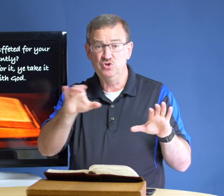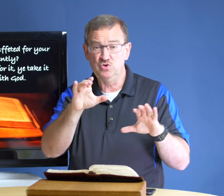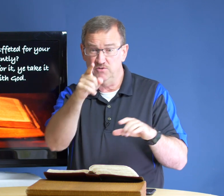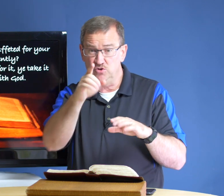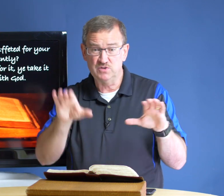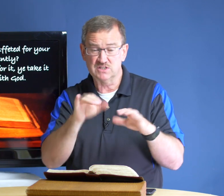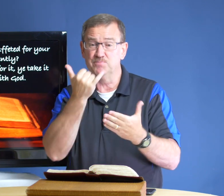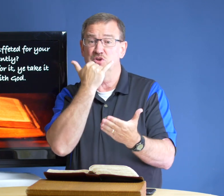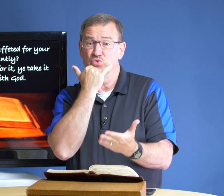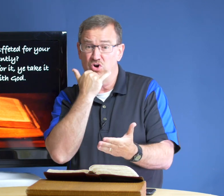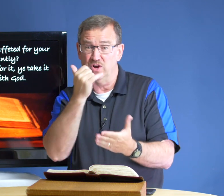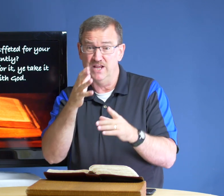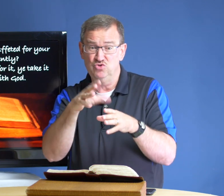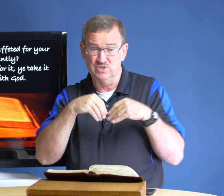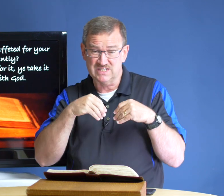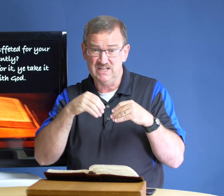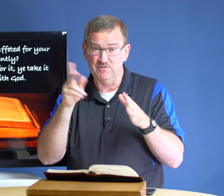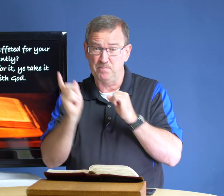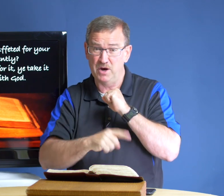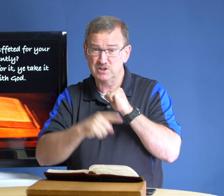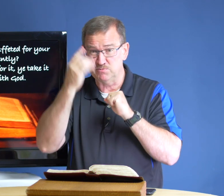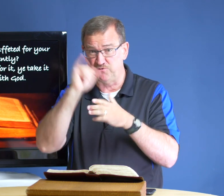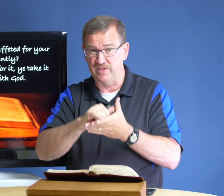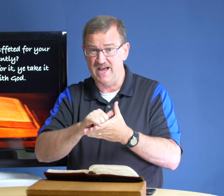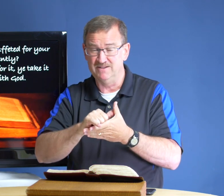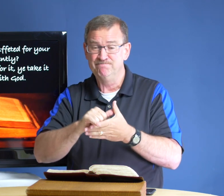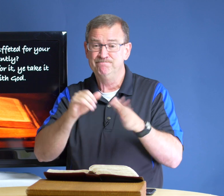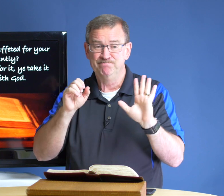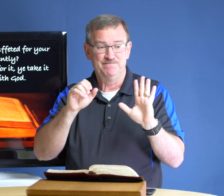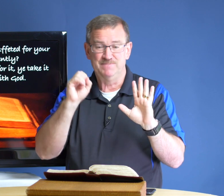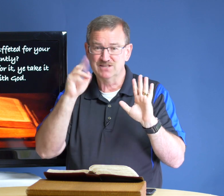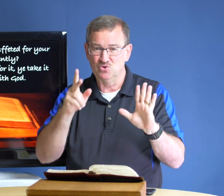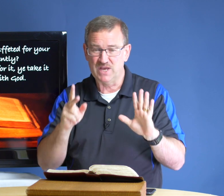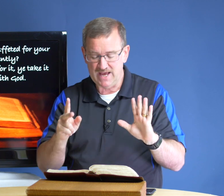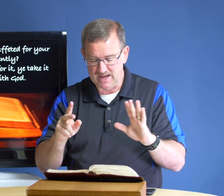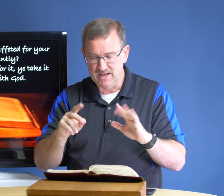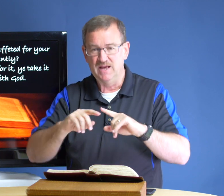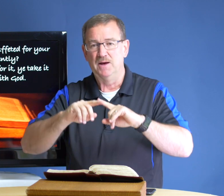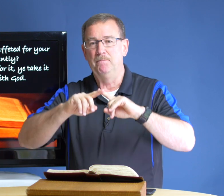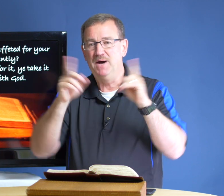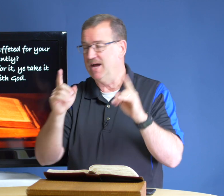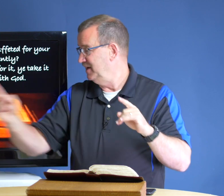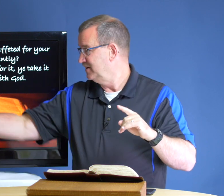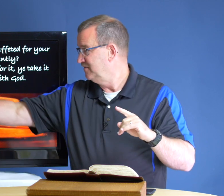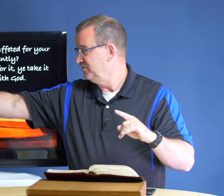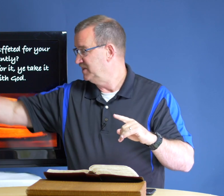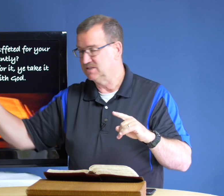you if you've done something wrong and you receive the punishment for that that's okay but he